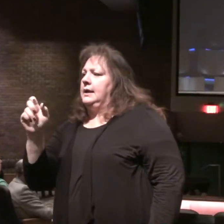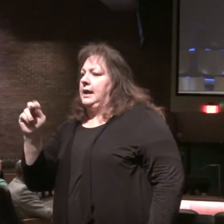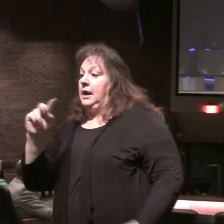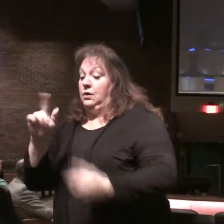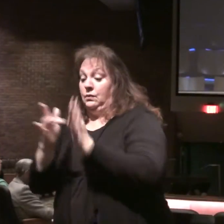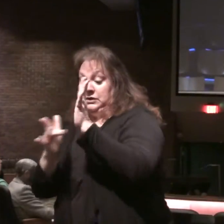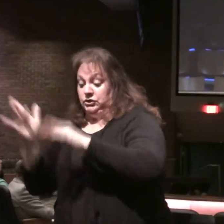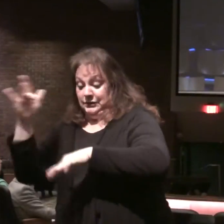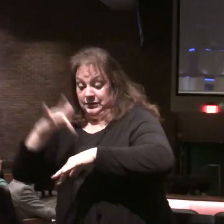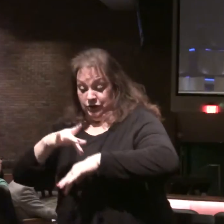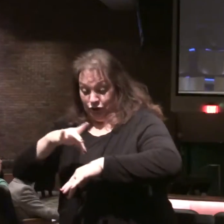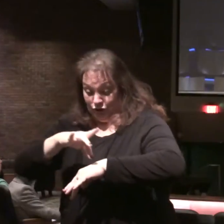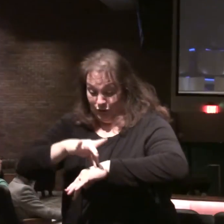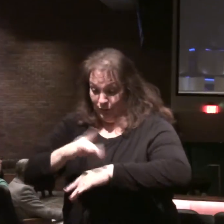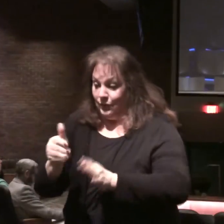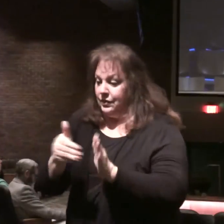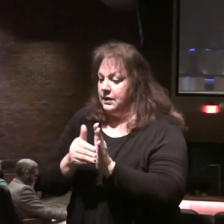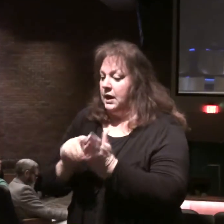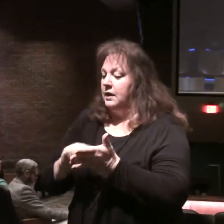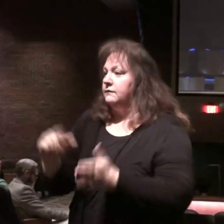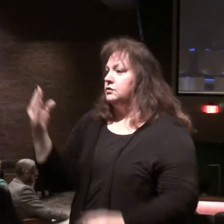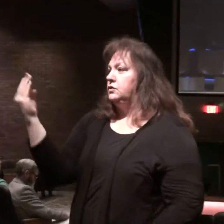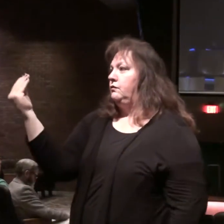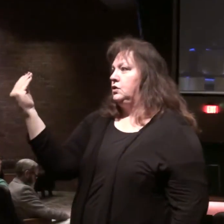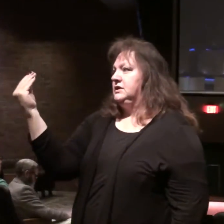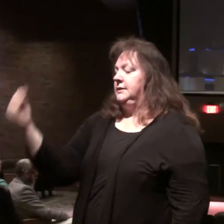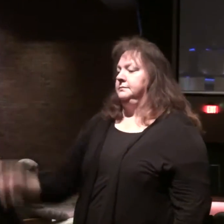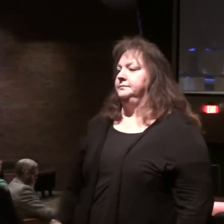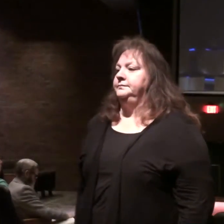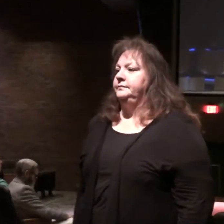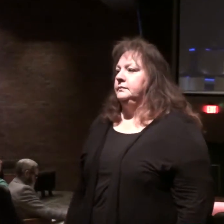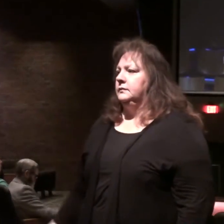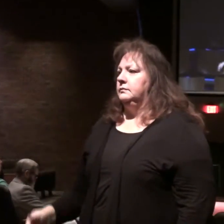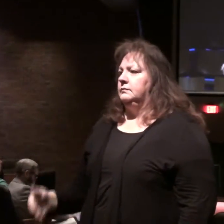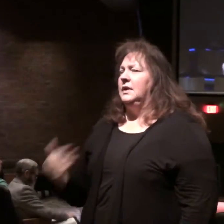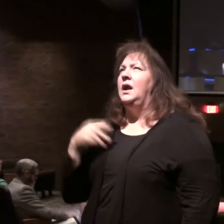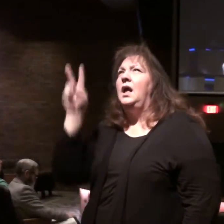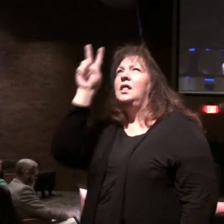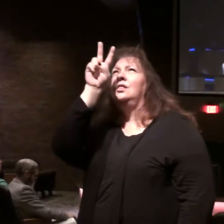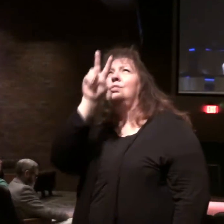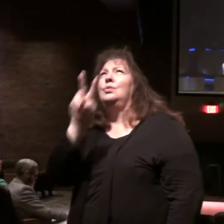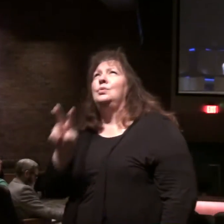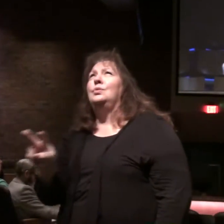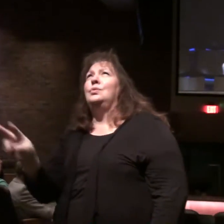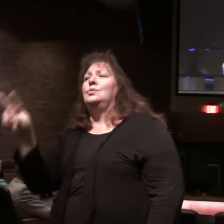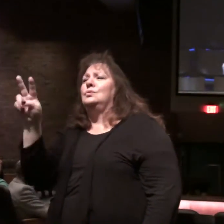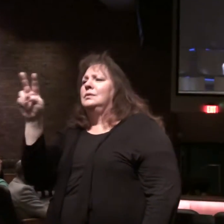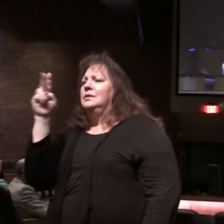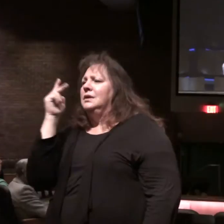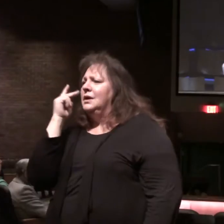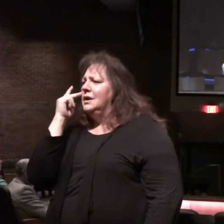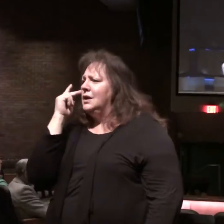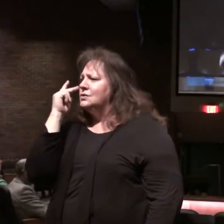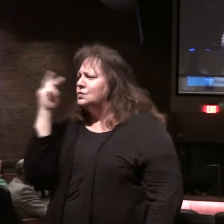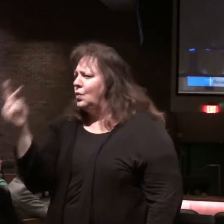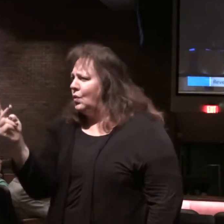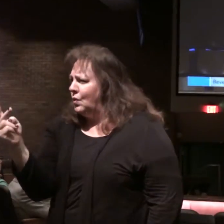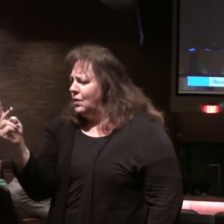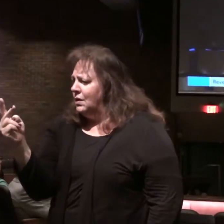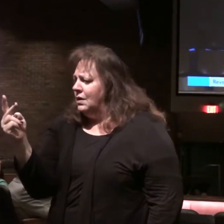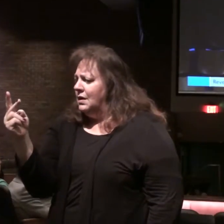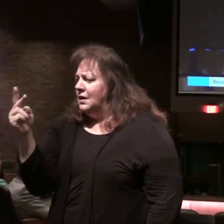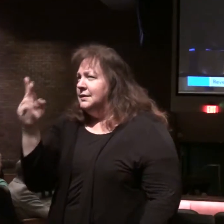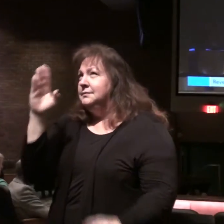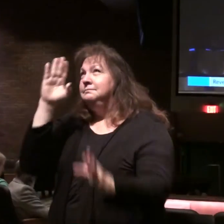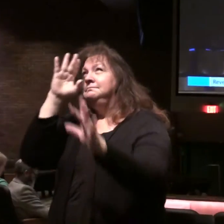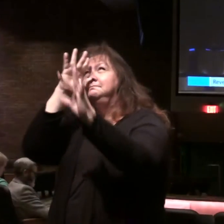return to earth. Look at verse 14. Then I looked, and behold, and attention